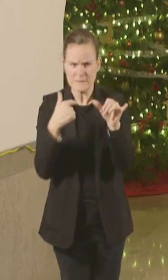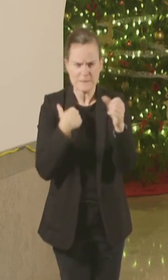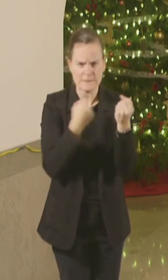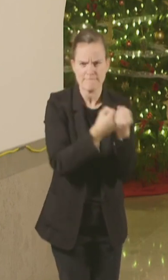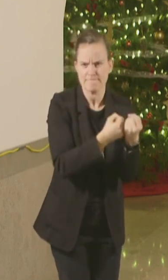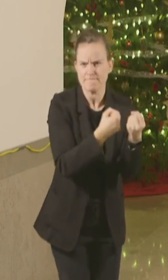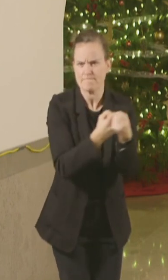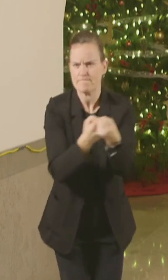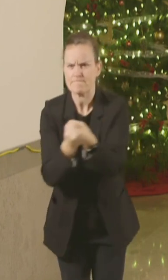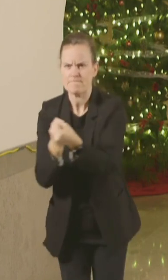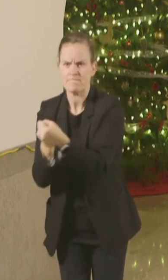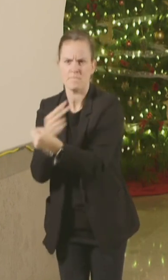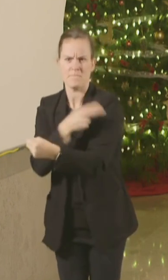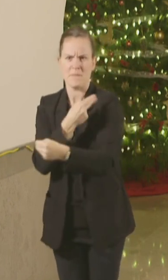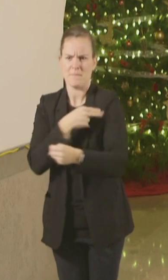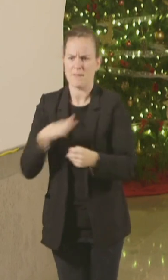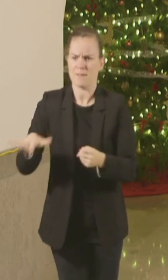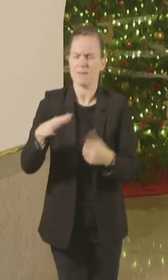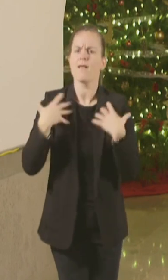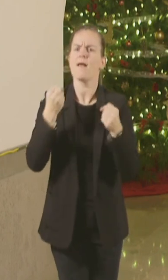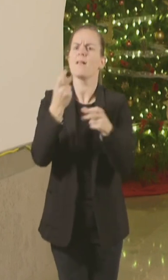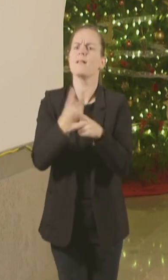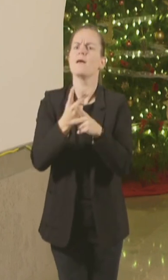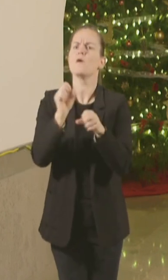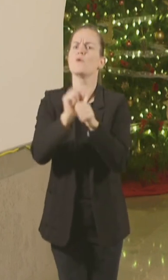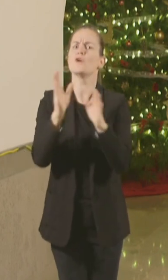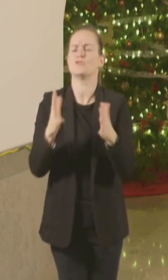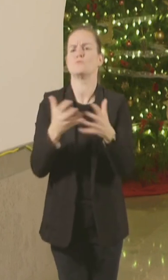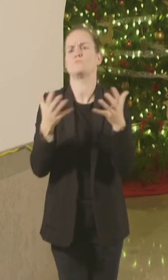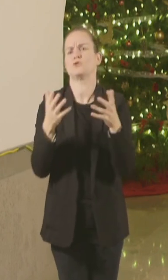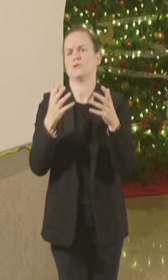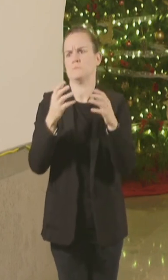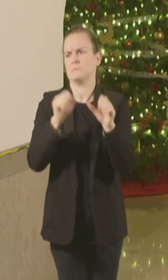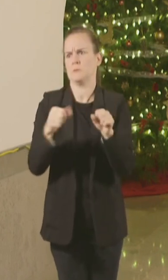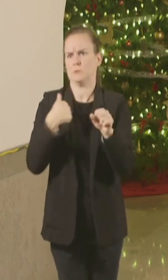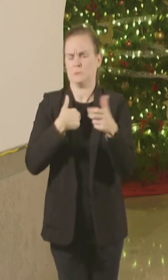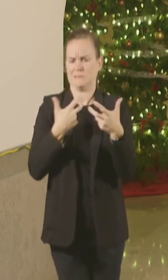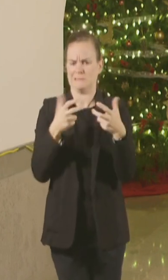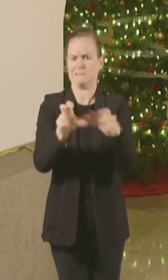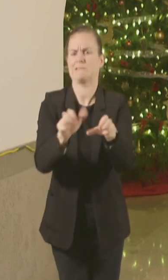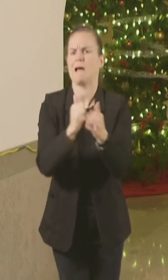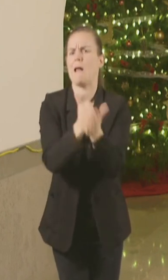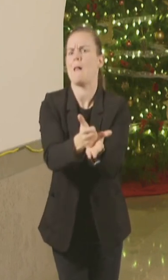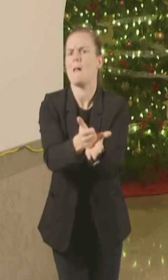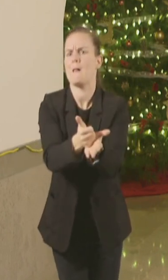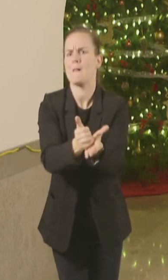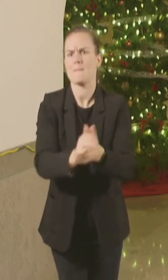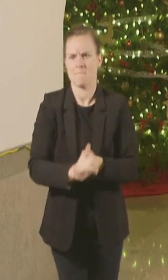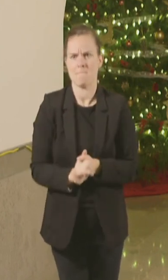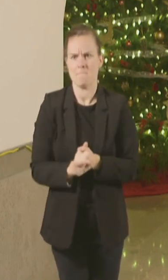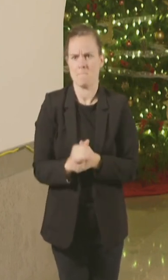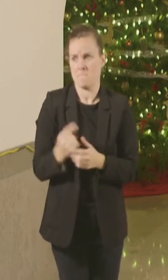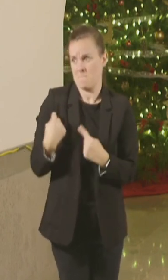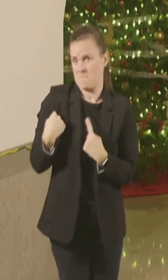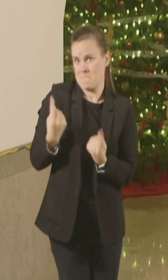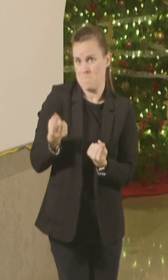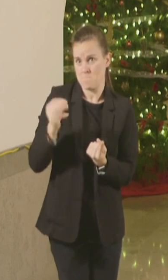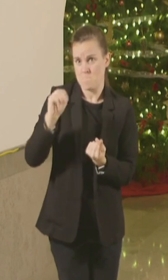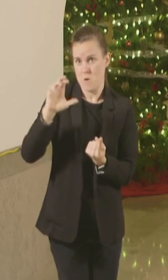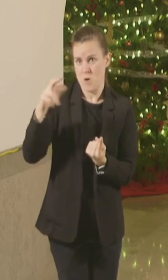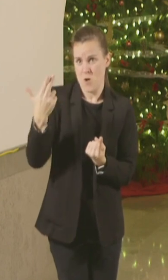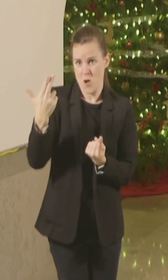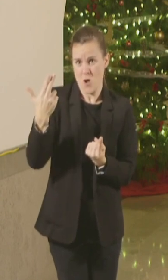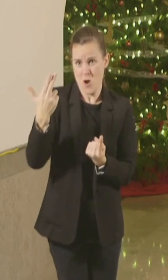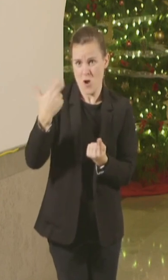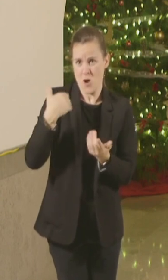care workers as much as possible. Since March, we have waived over 600 regulations,